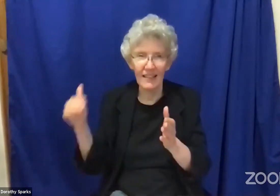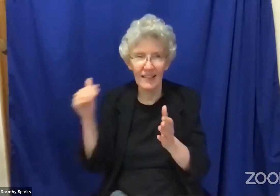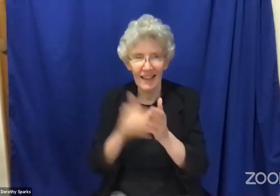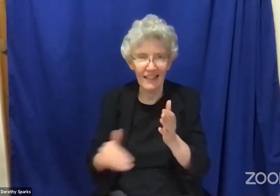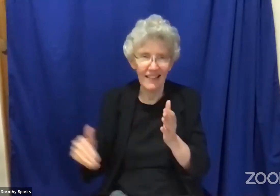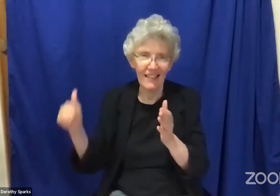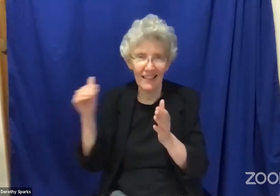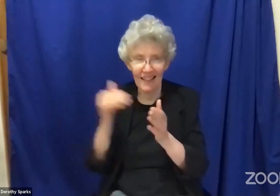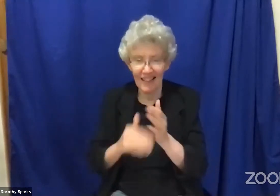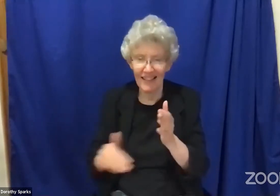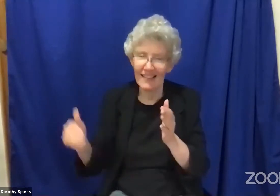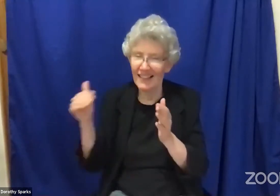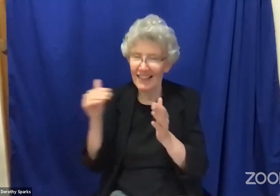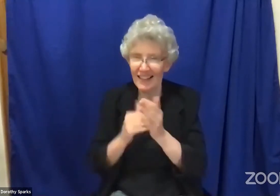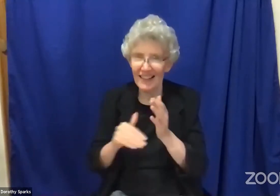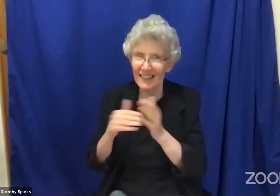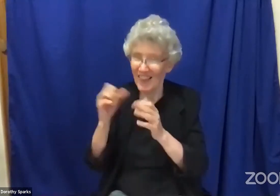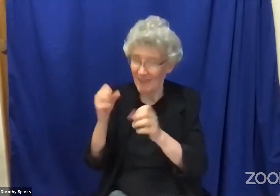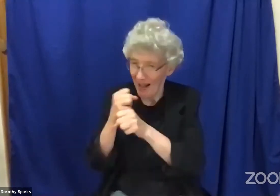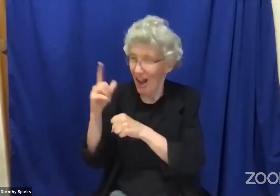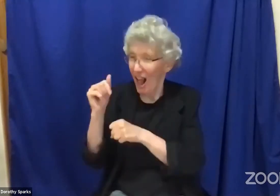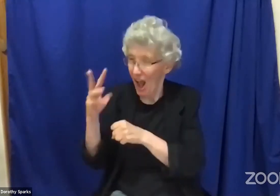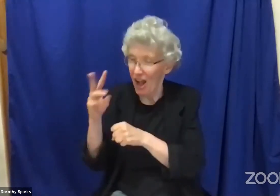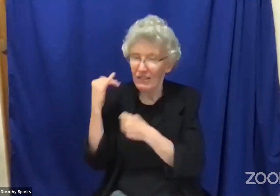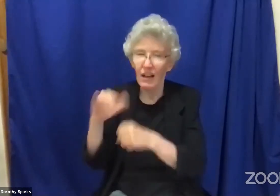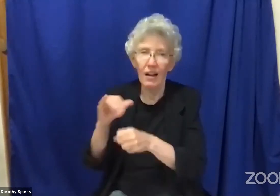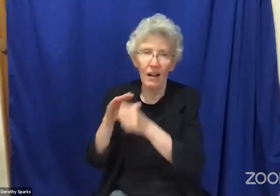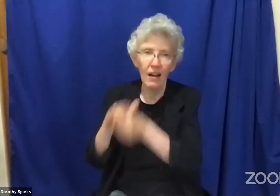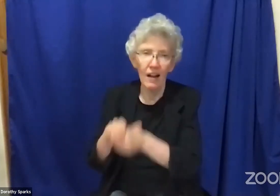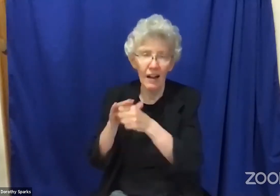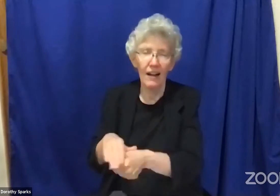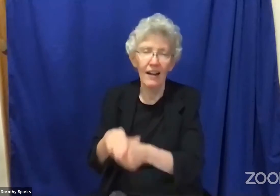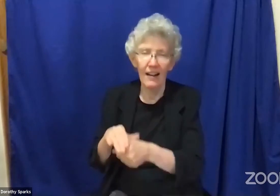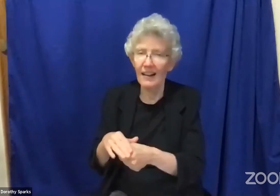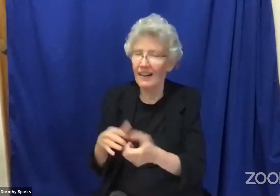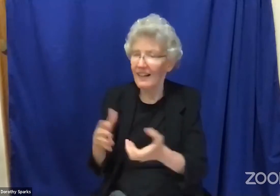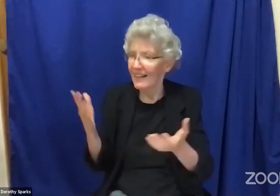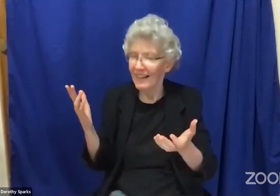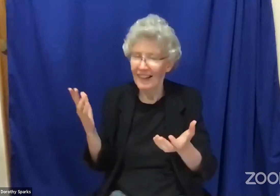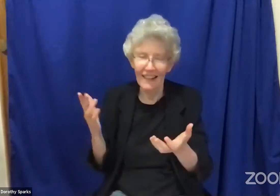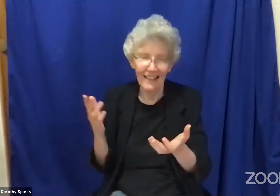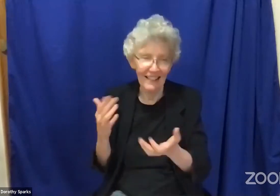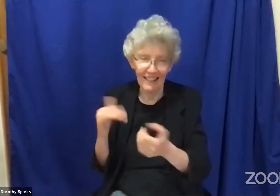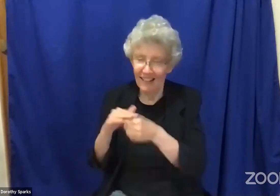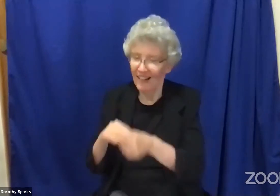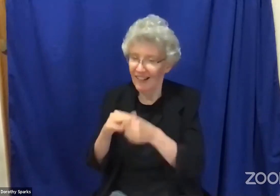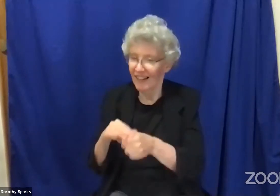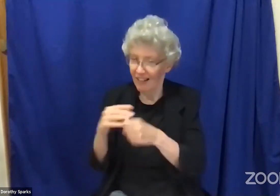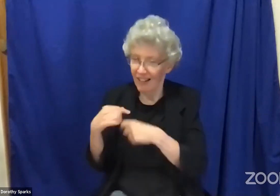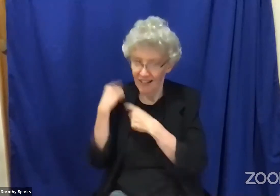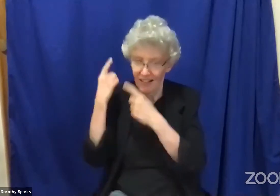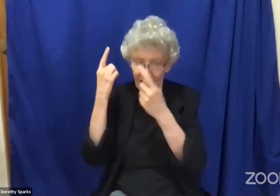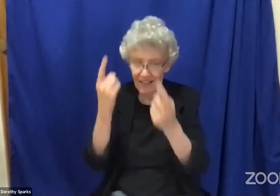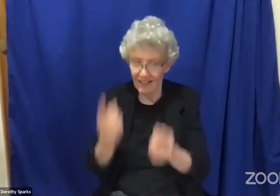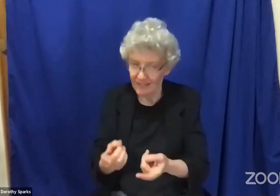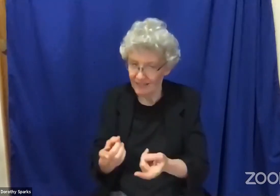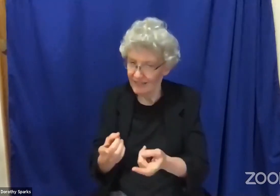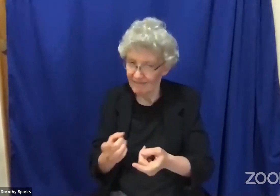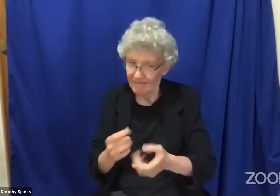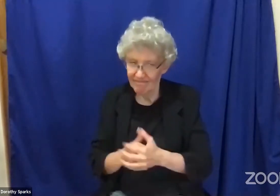injustice the black community has been oppressed by our judicial